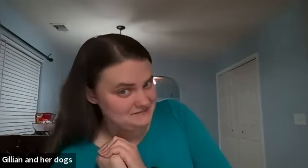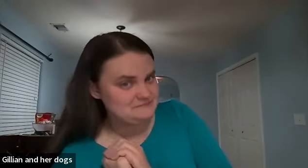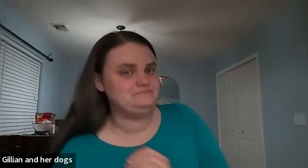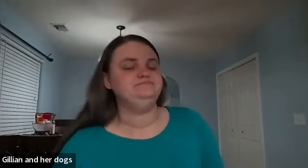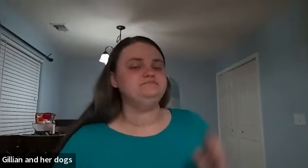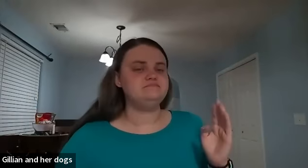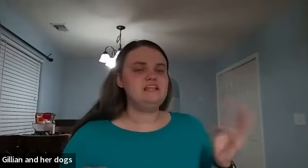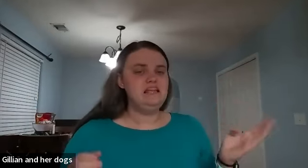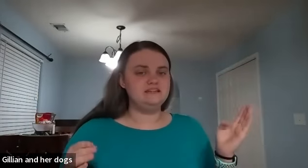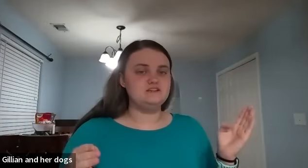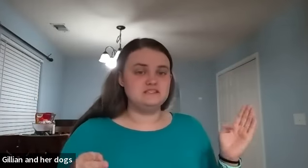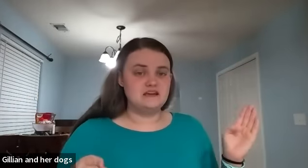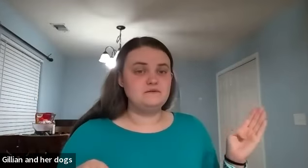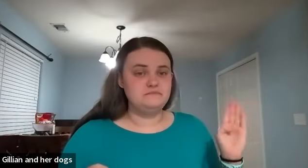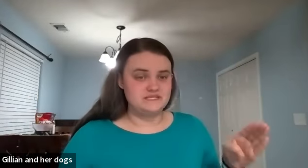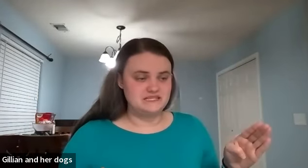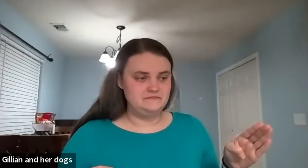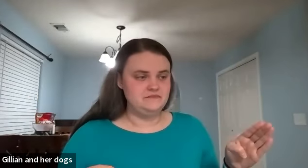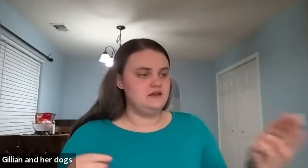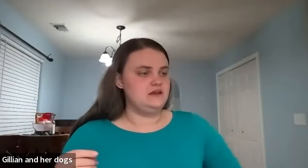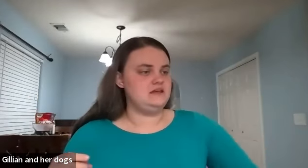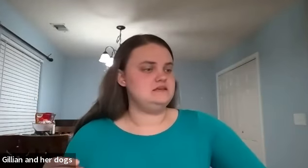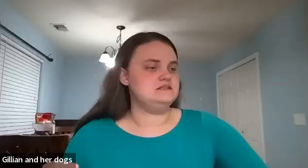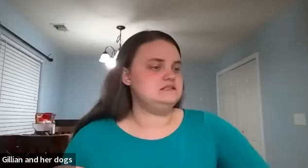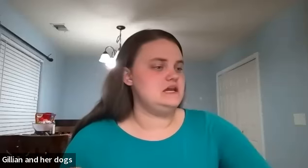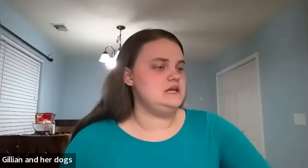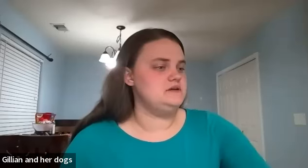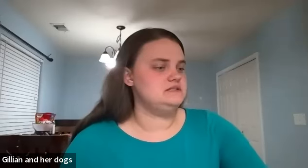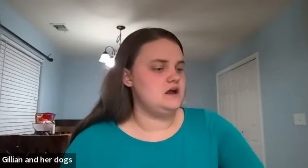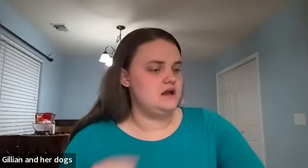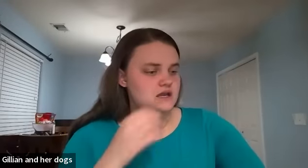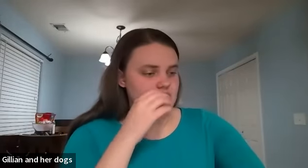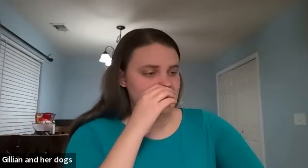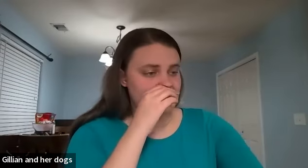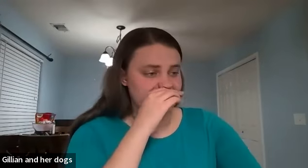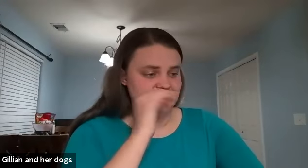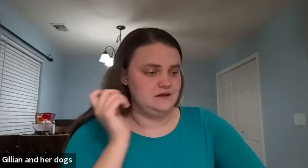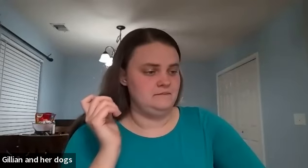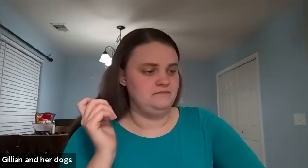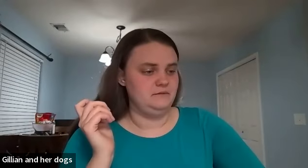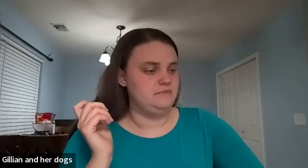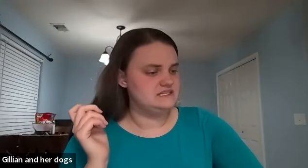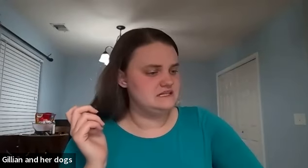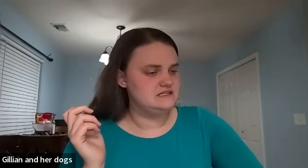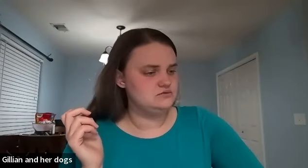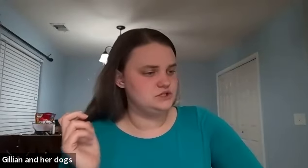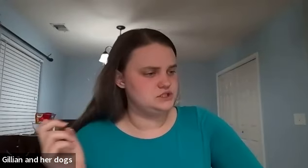and so the sign for busy is the same sign as um like business which